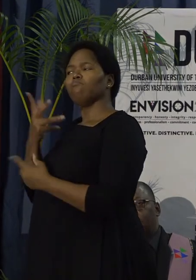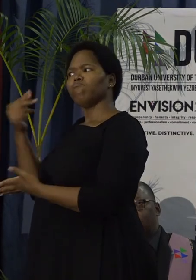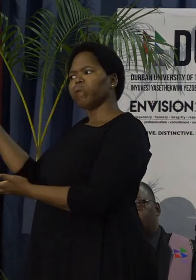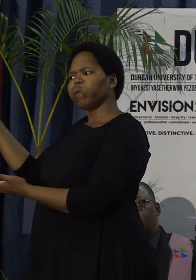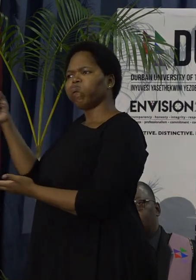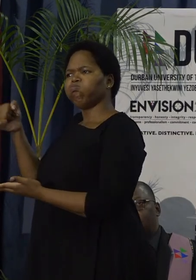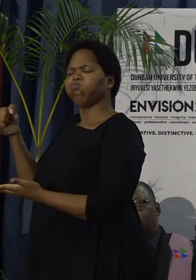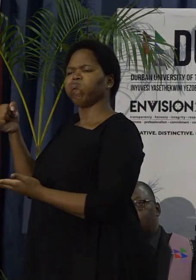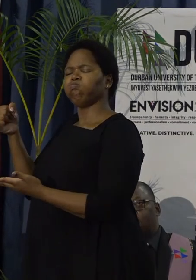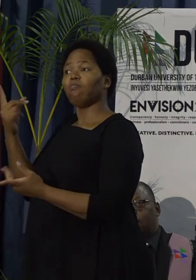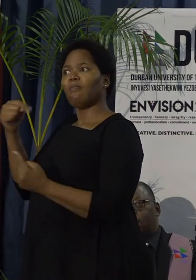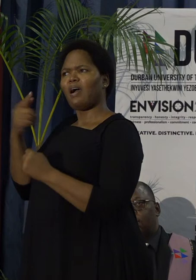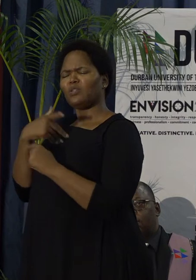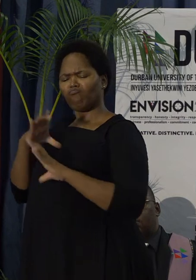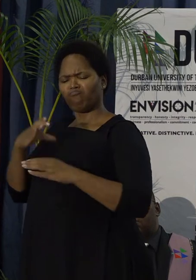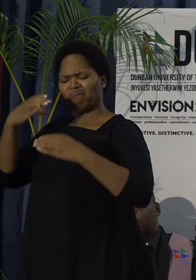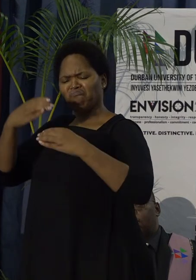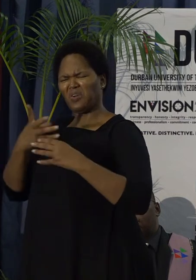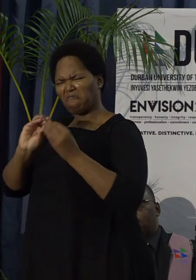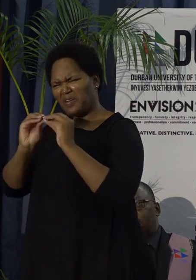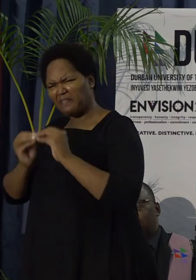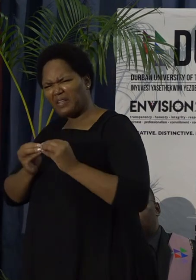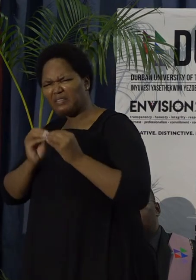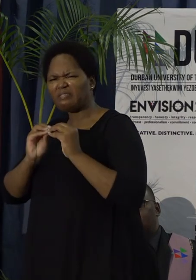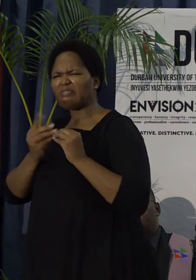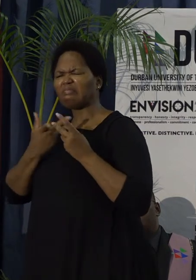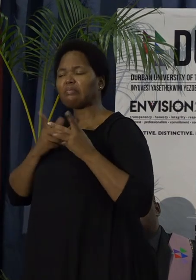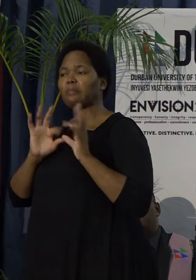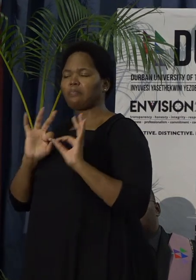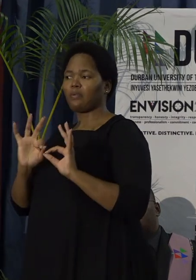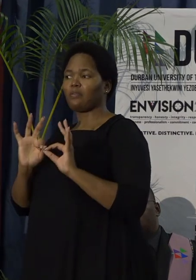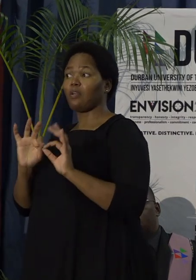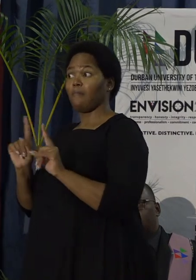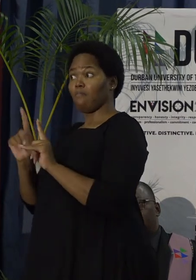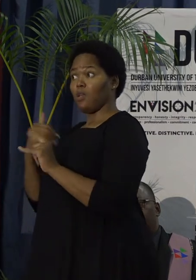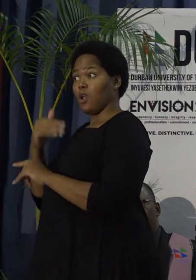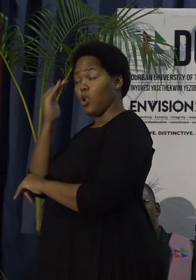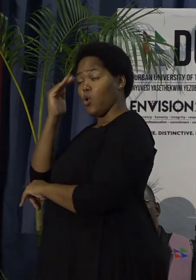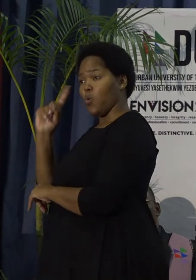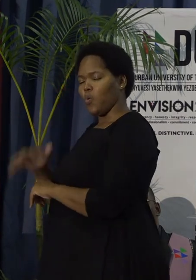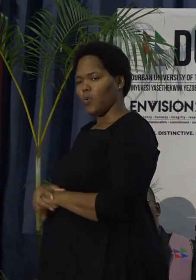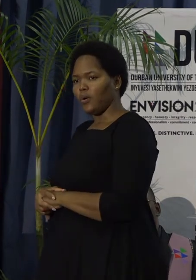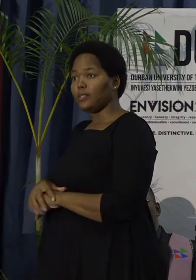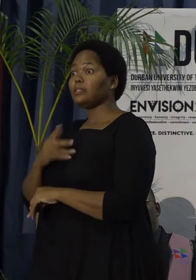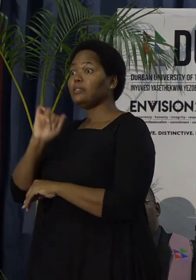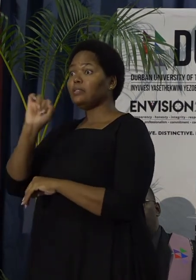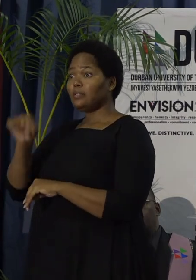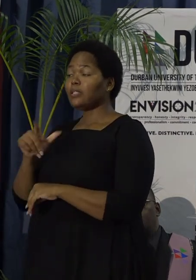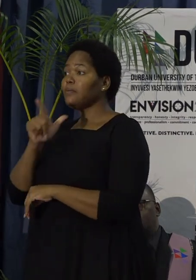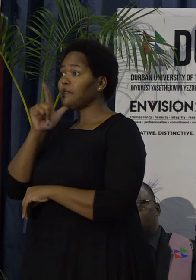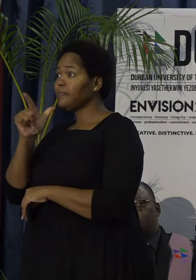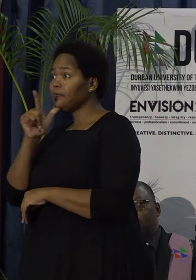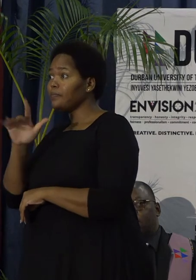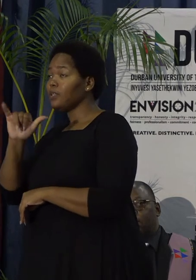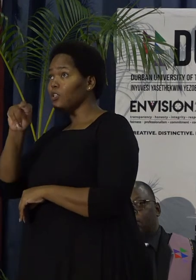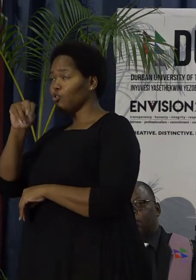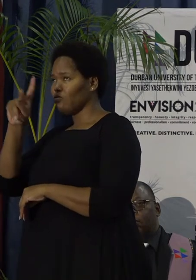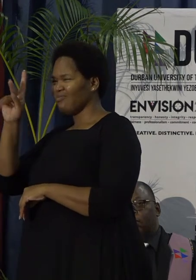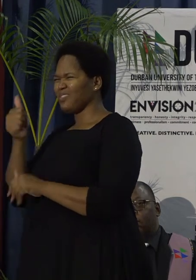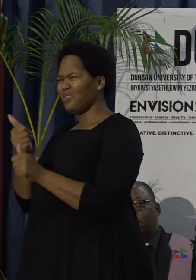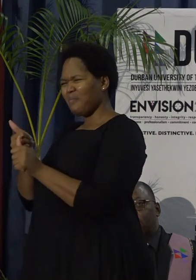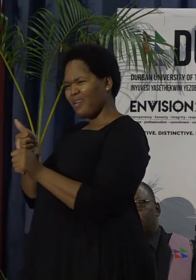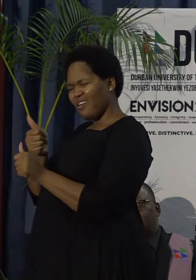in all our residences, and I know that the Indomiso residences are lagging behind a bit,